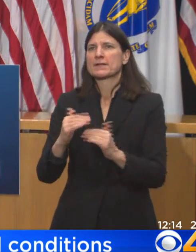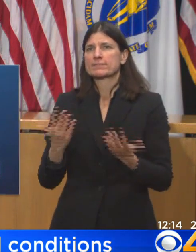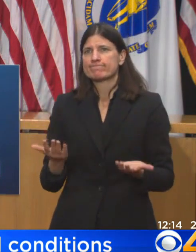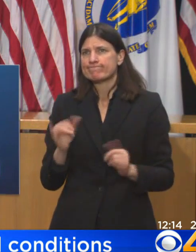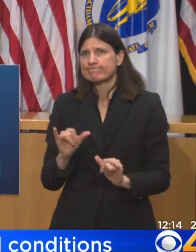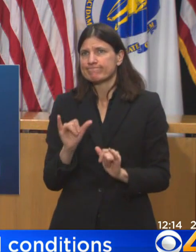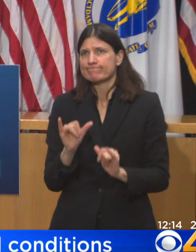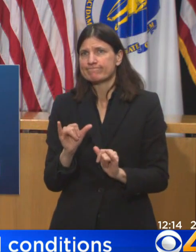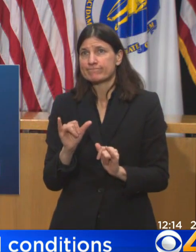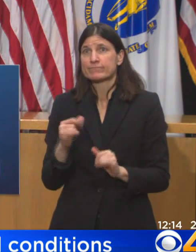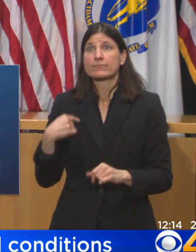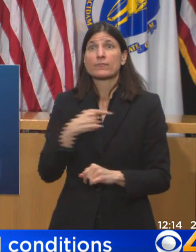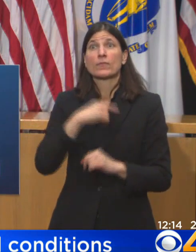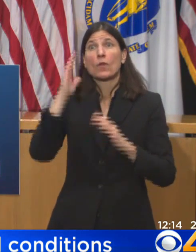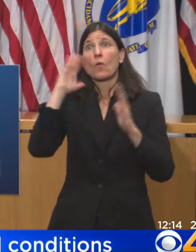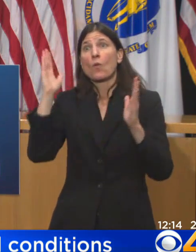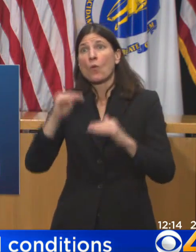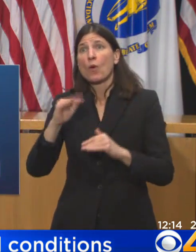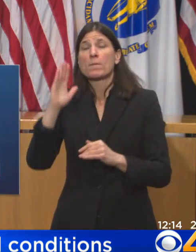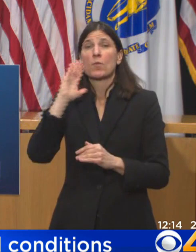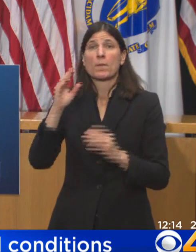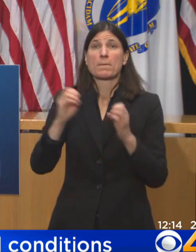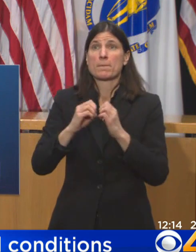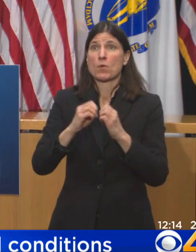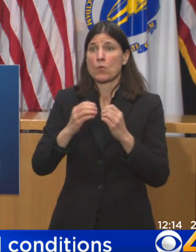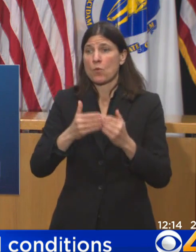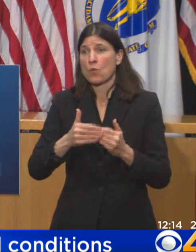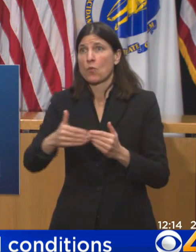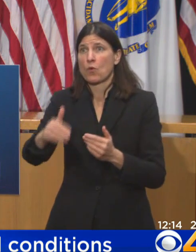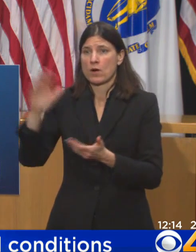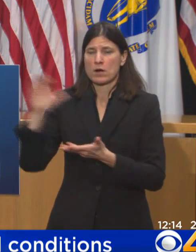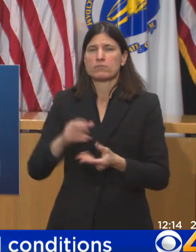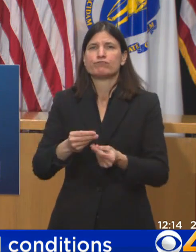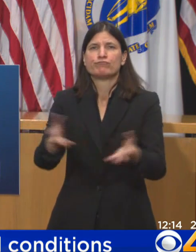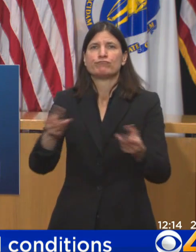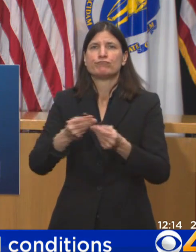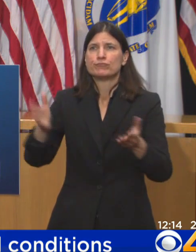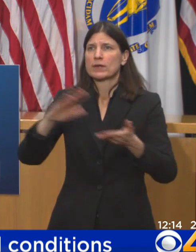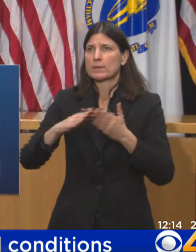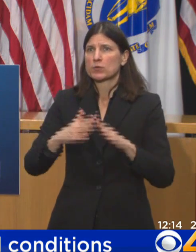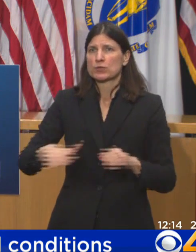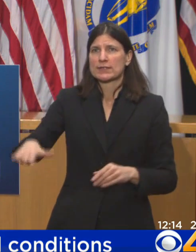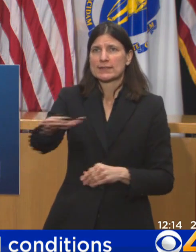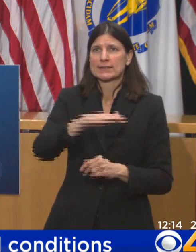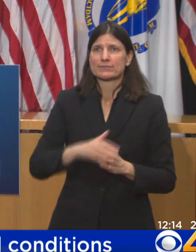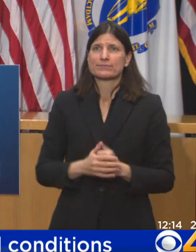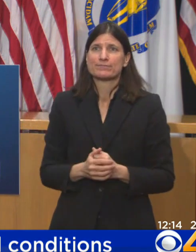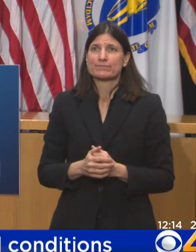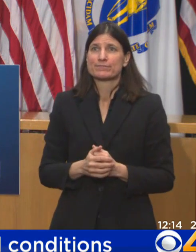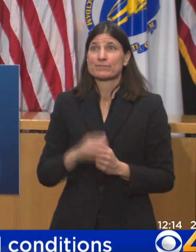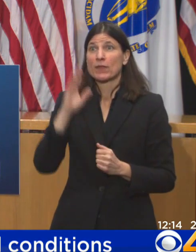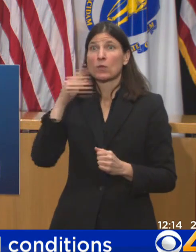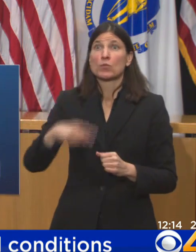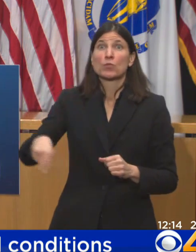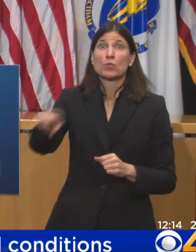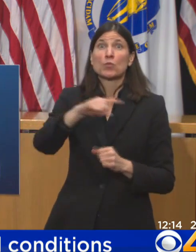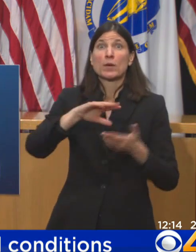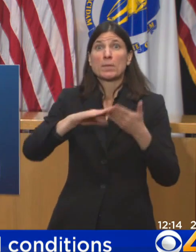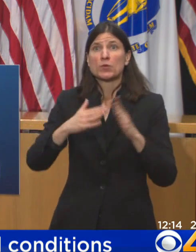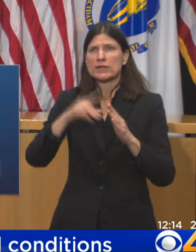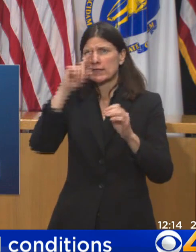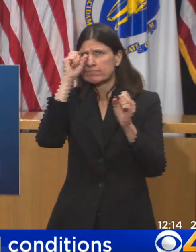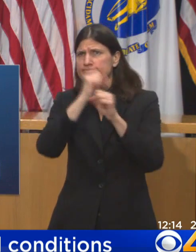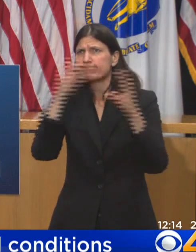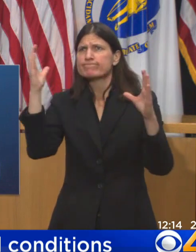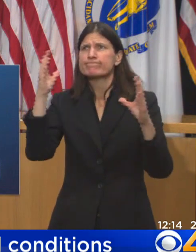as we go forward, but it's important for people to understand that at this point in time, it's about 110